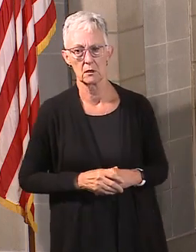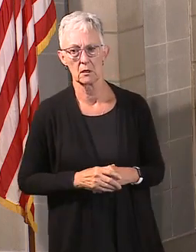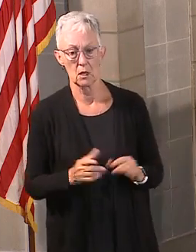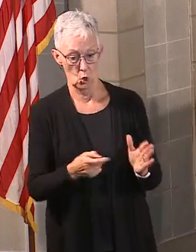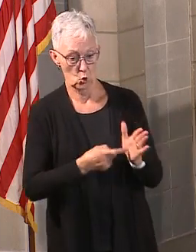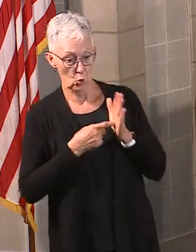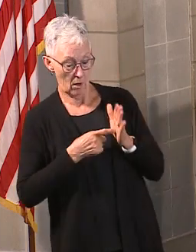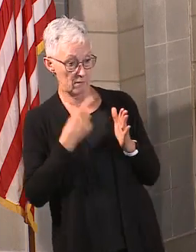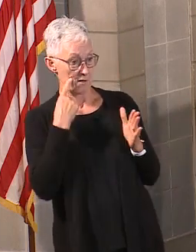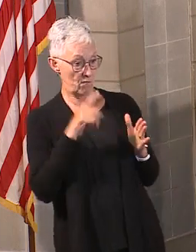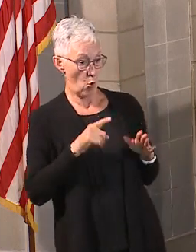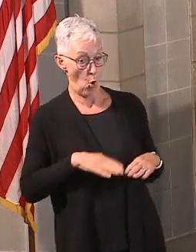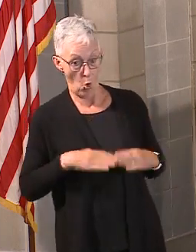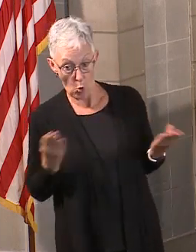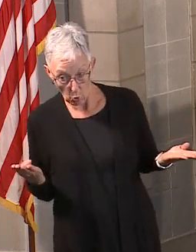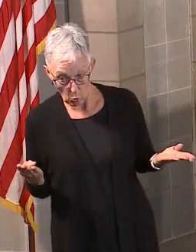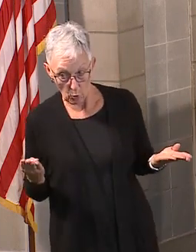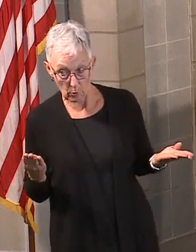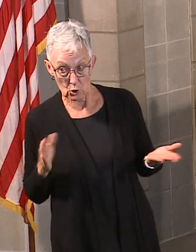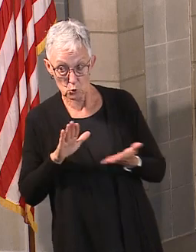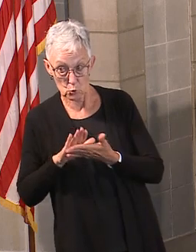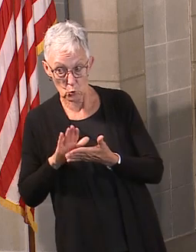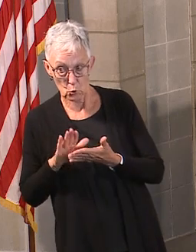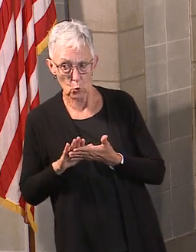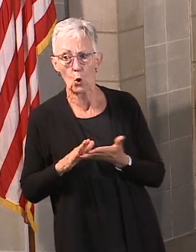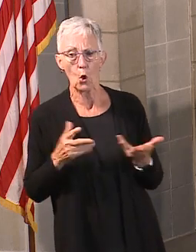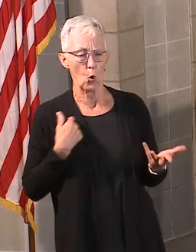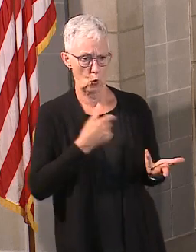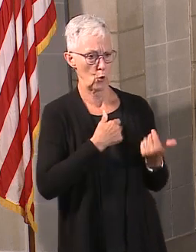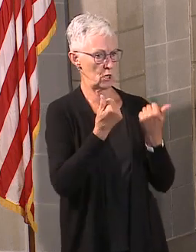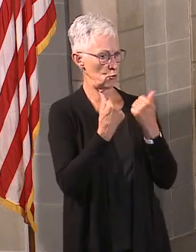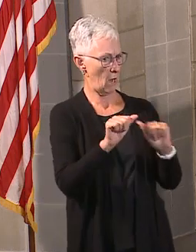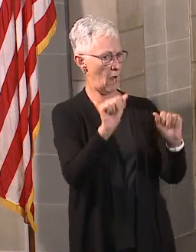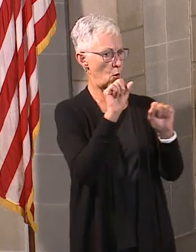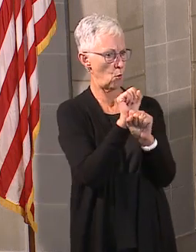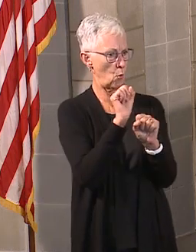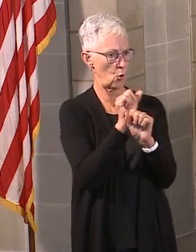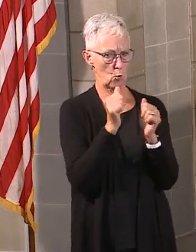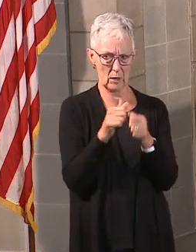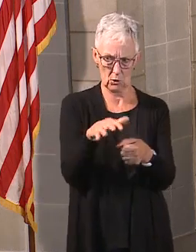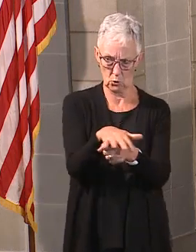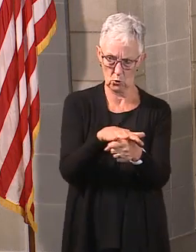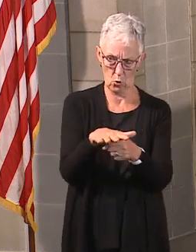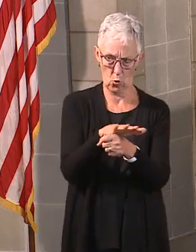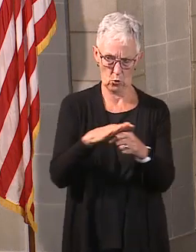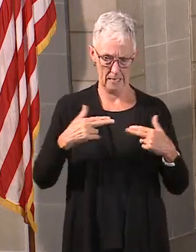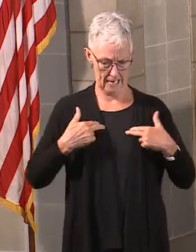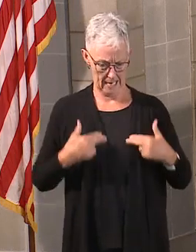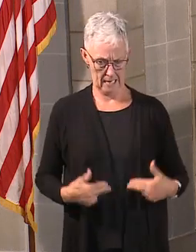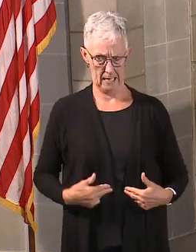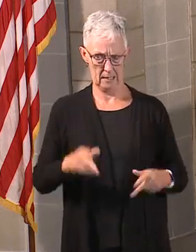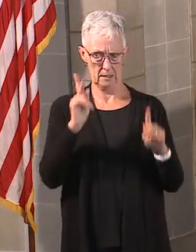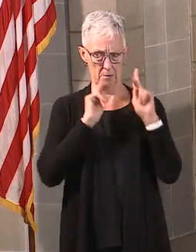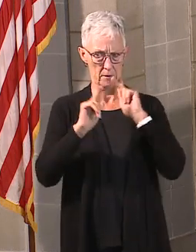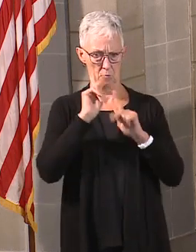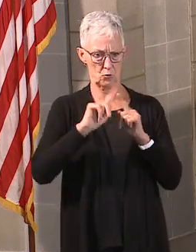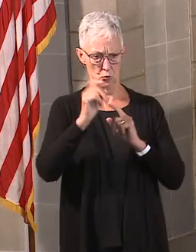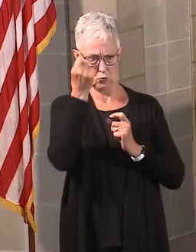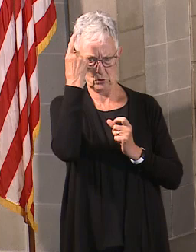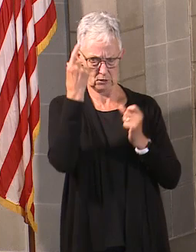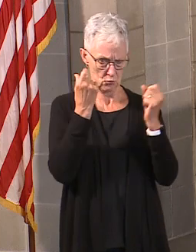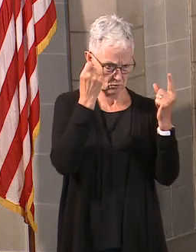all those different things are those points of where we've really tried to work with local health officials and understand that and kind of balance the